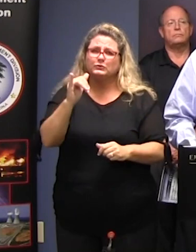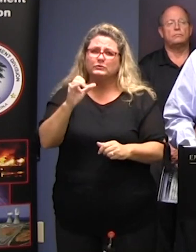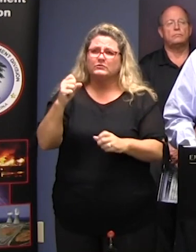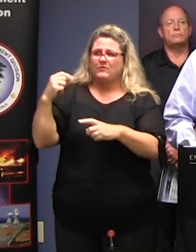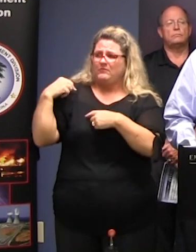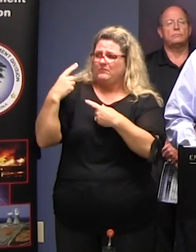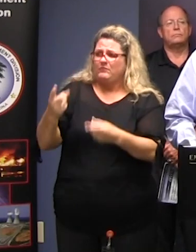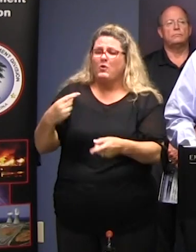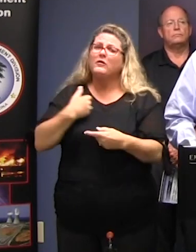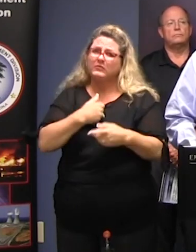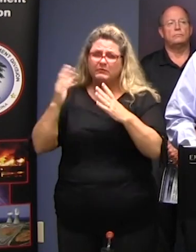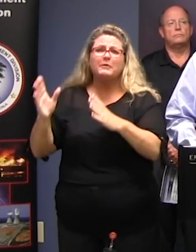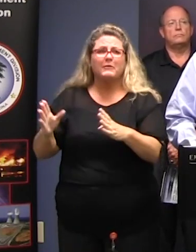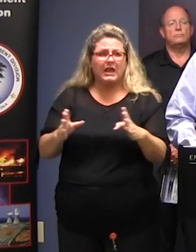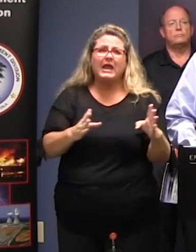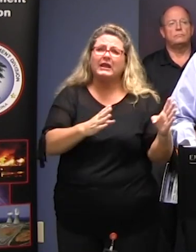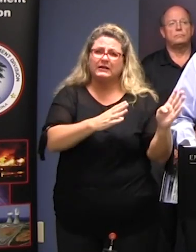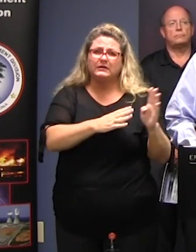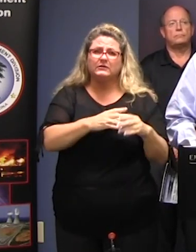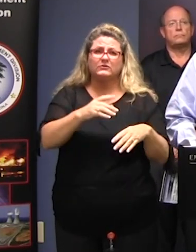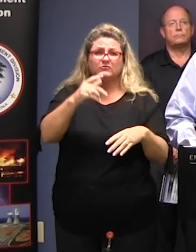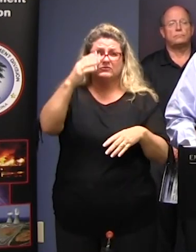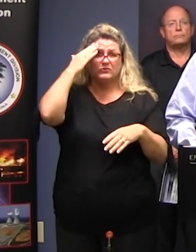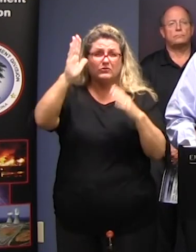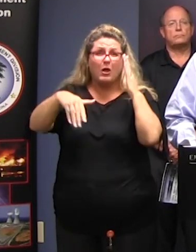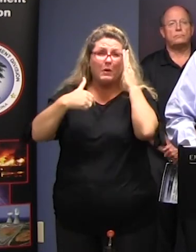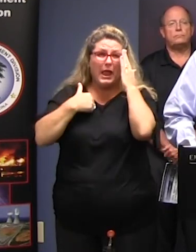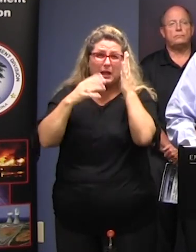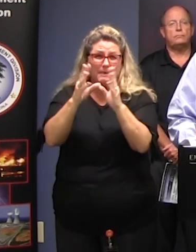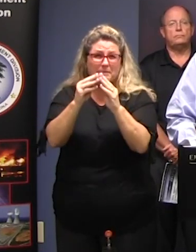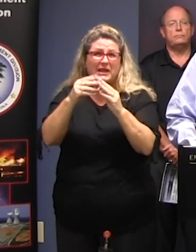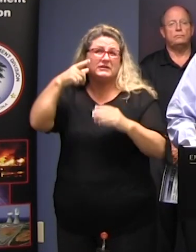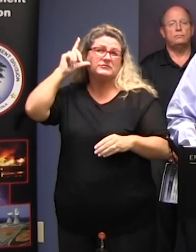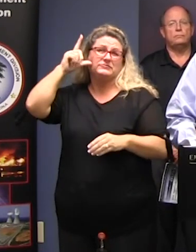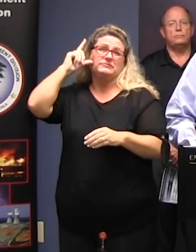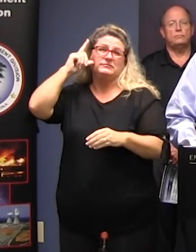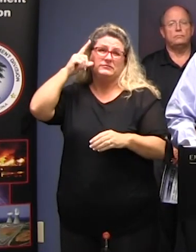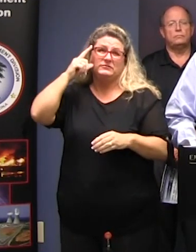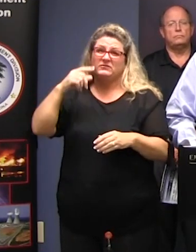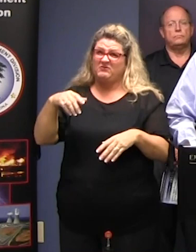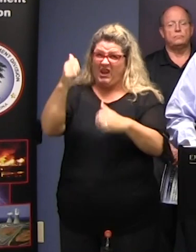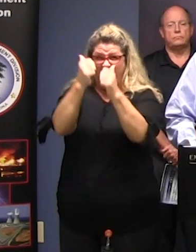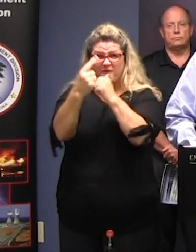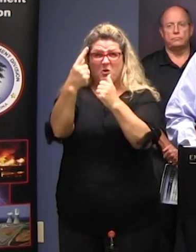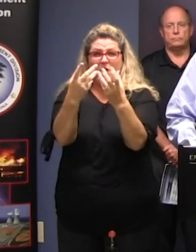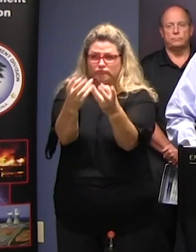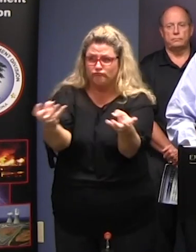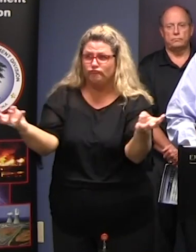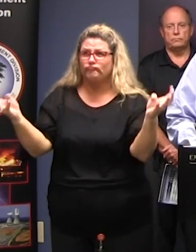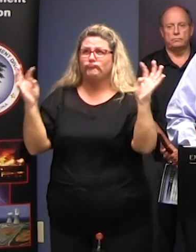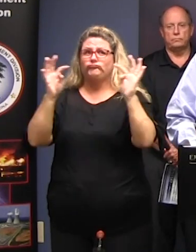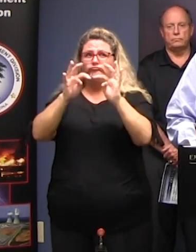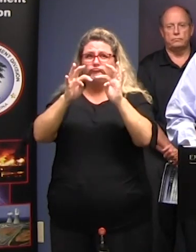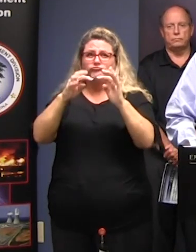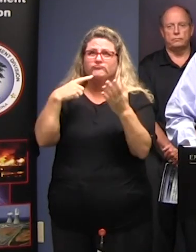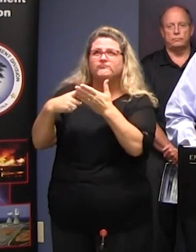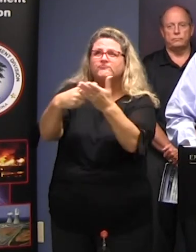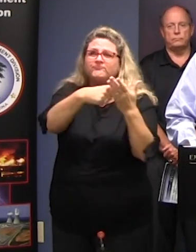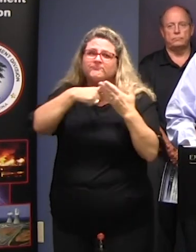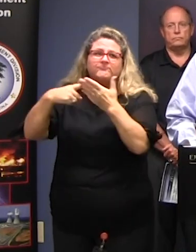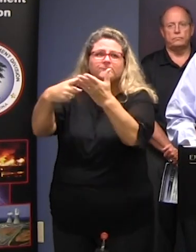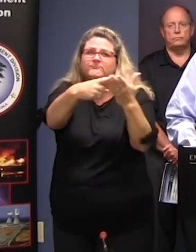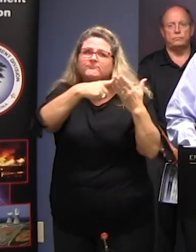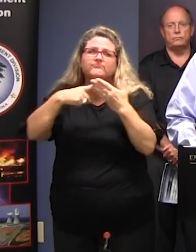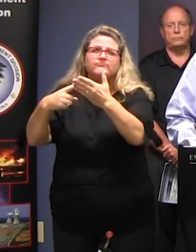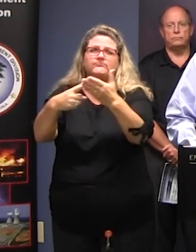communication you may have noticed we had a meeting earlier today We had everyone involved as we usually as we always do in the